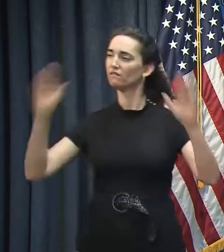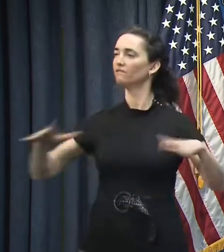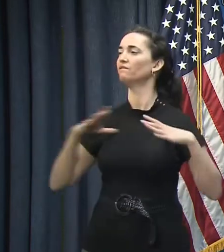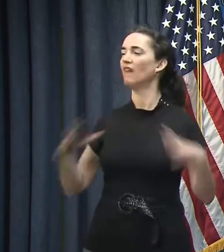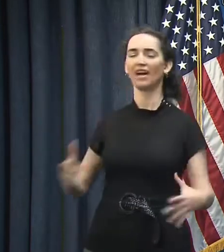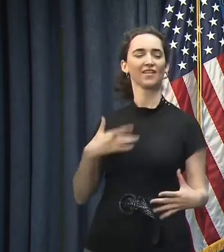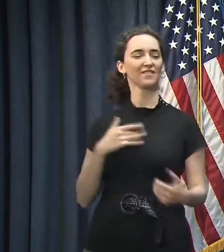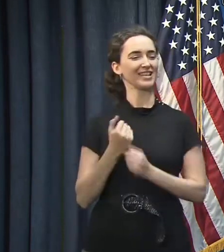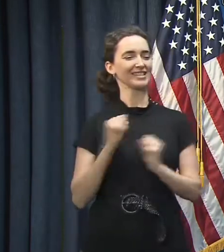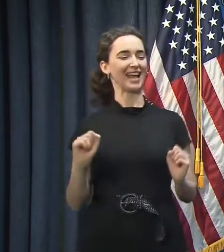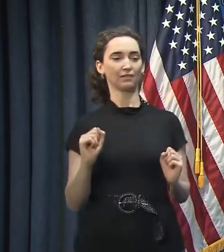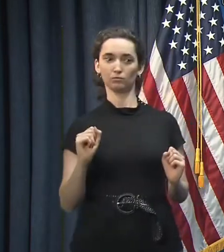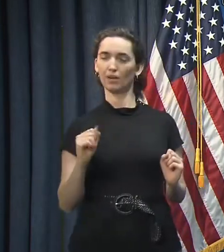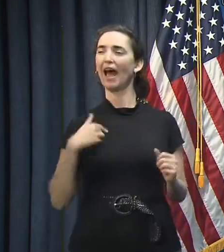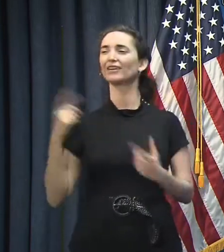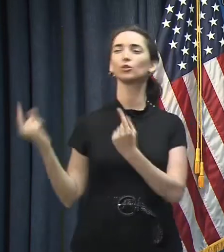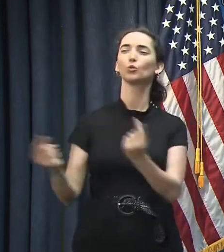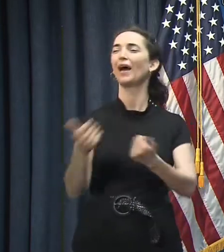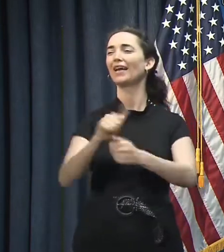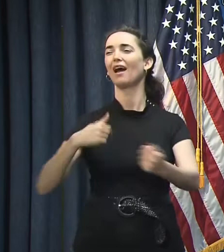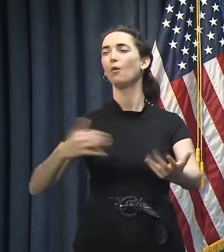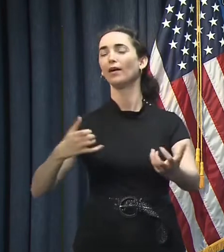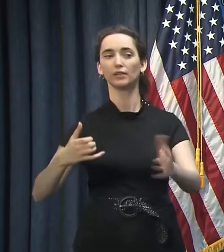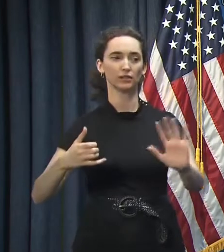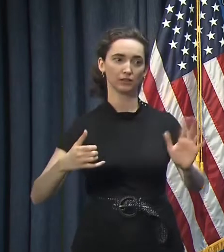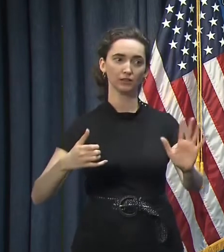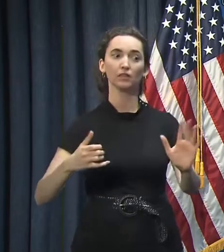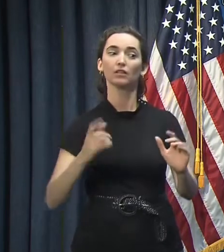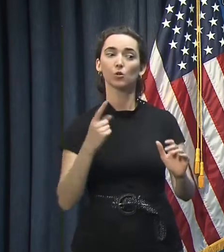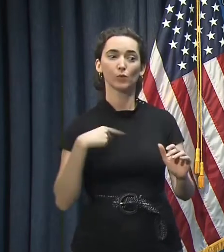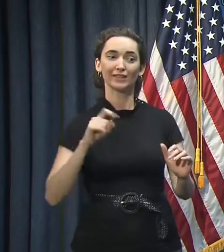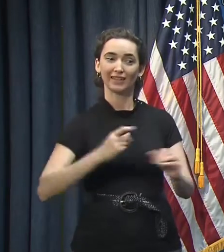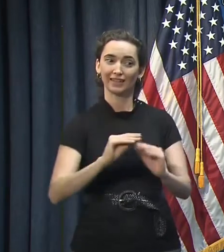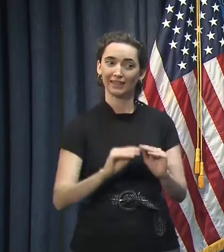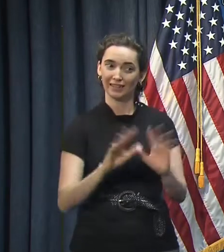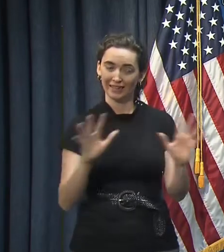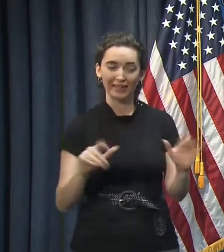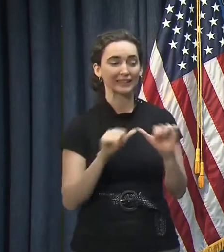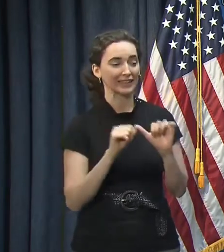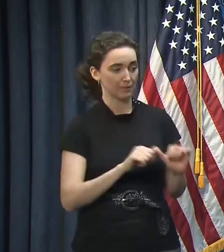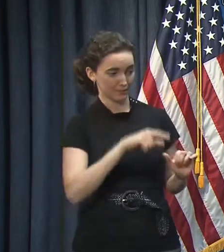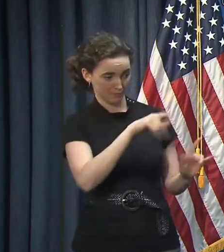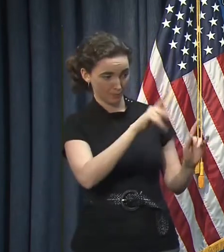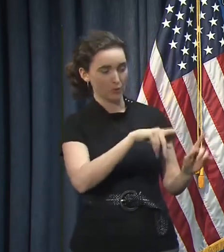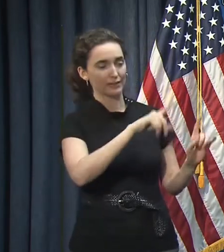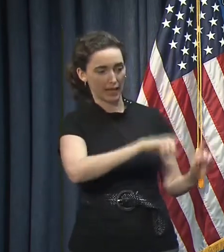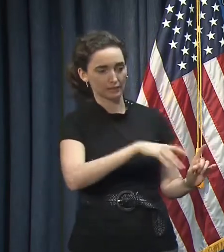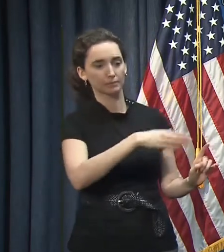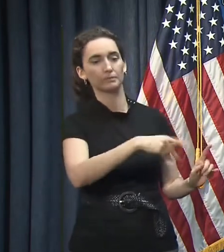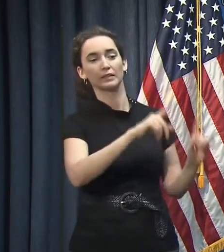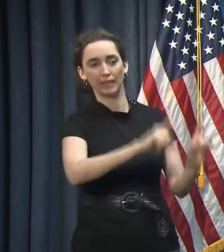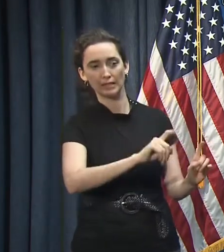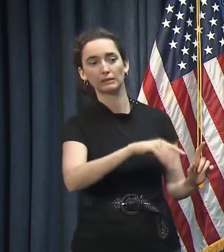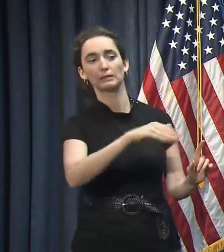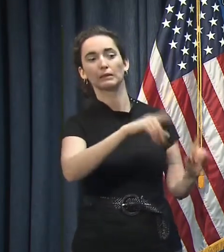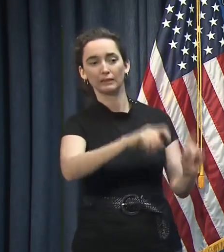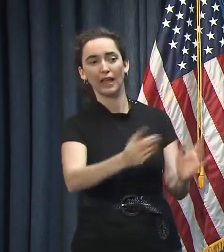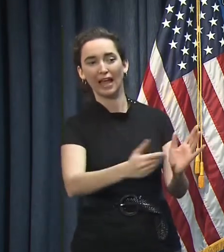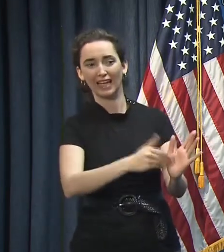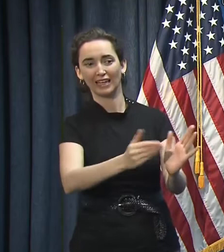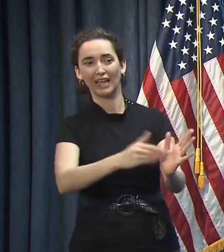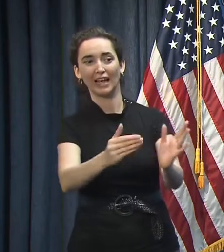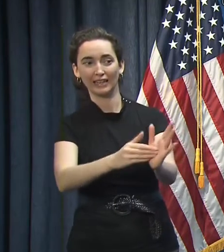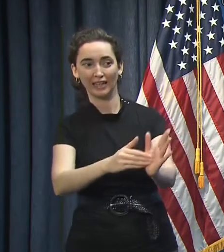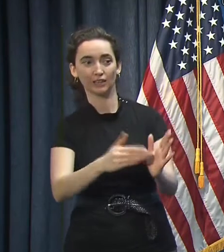go on about my day. We want to make sure that it's clear that we need to continue to test those individuals over their period